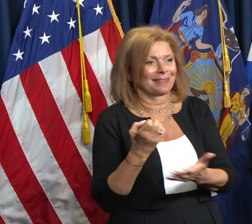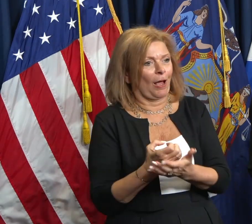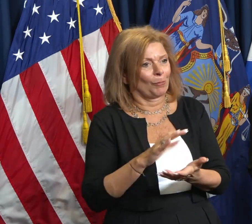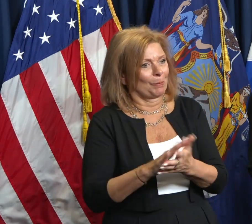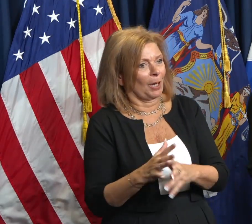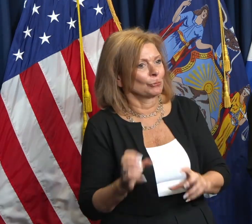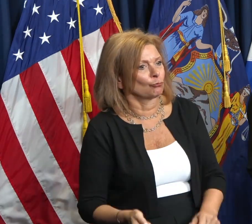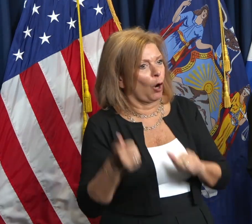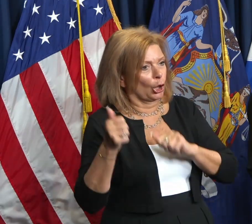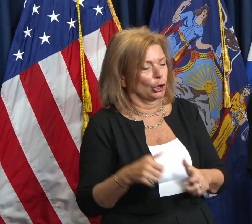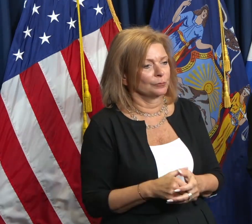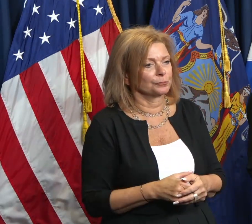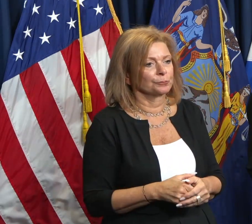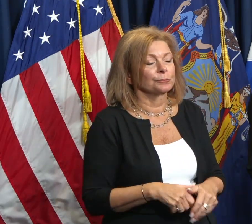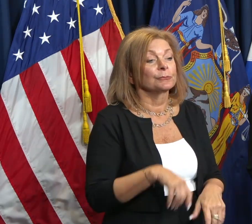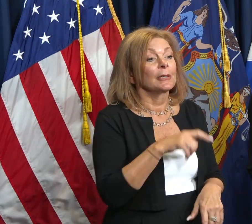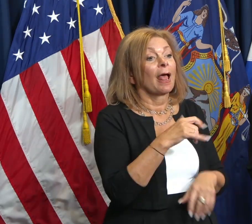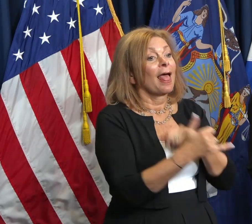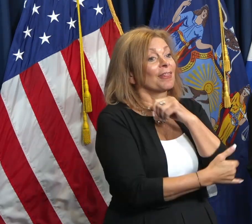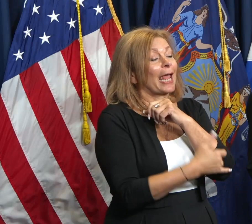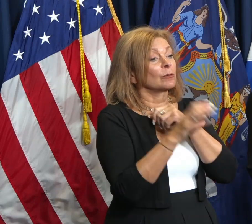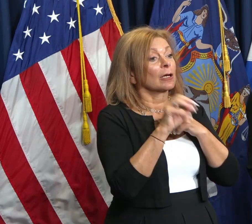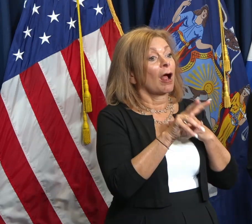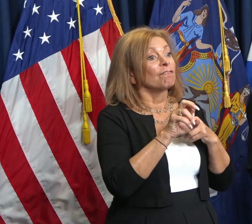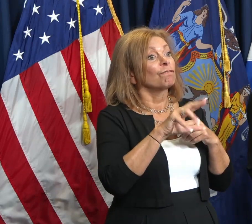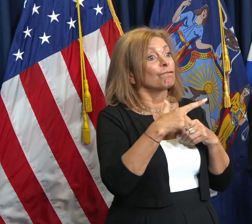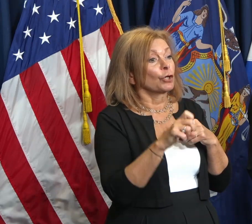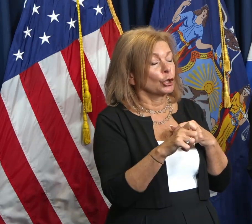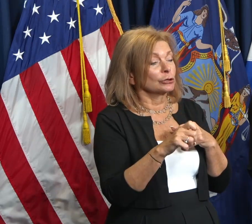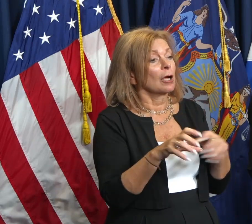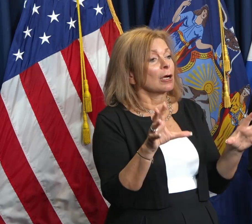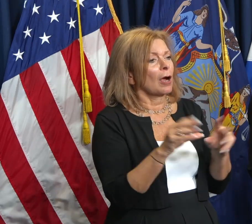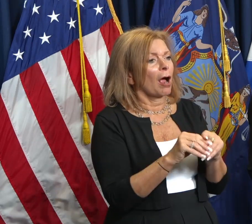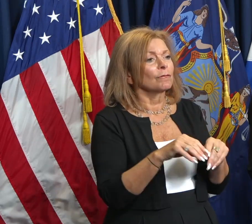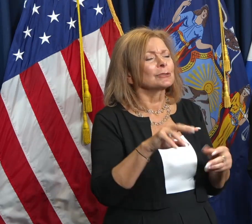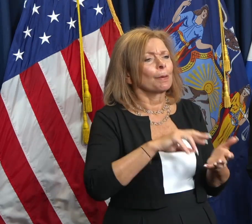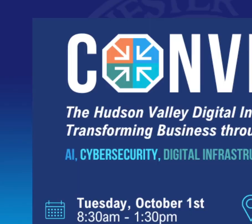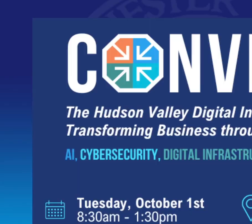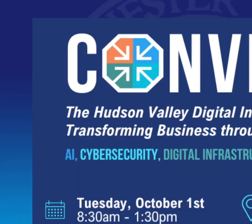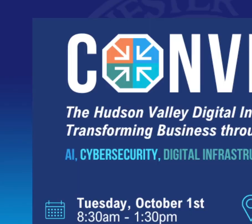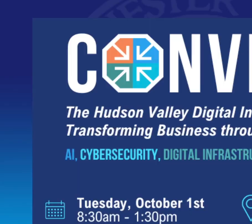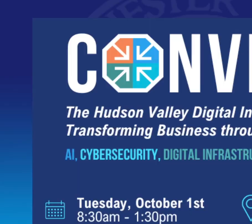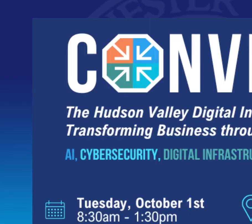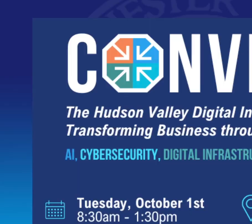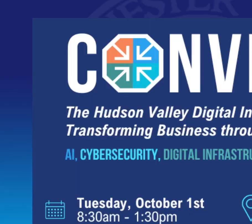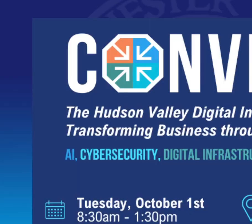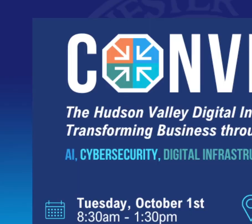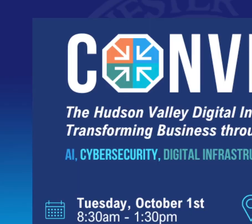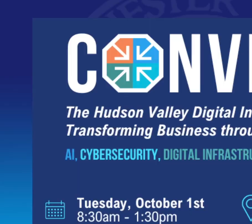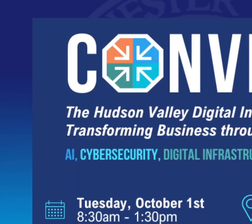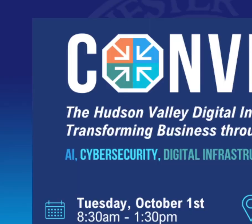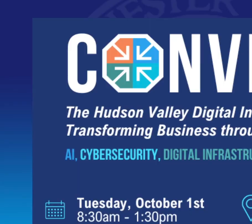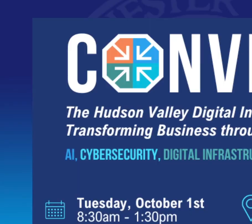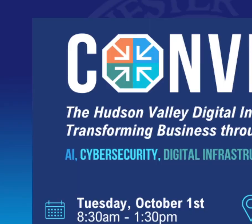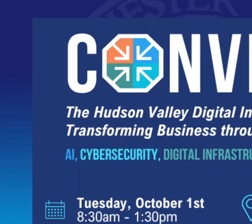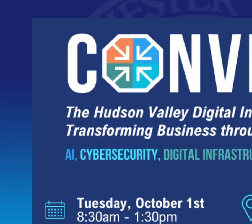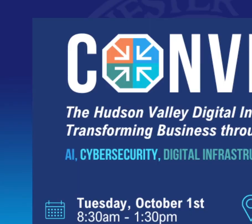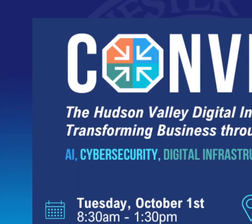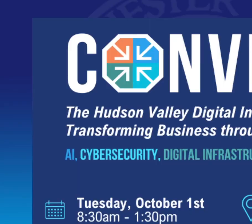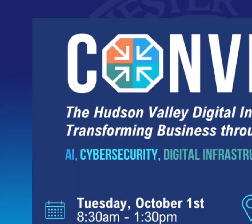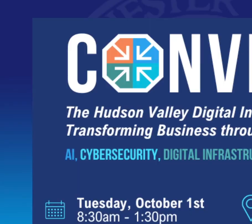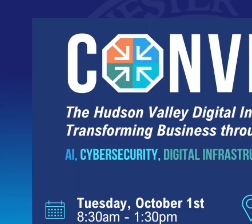The county's Converge Conference will bring together stakeholders from all over the region to showcase the nexus between